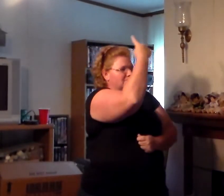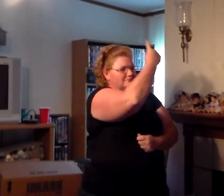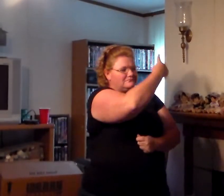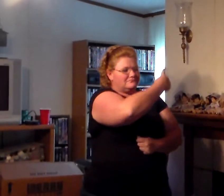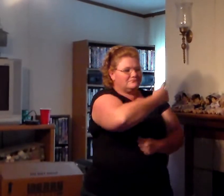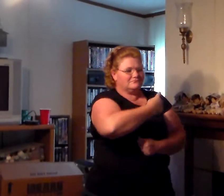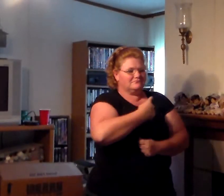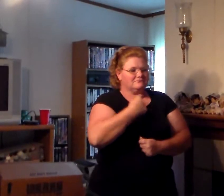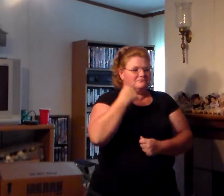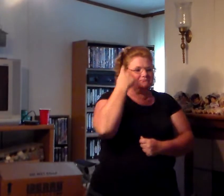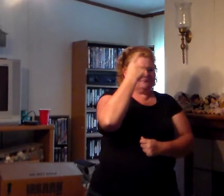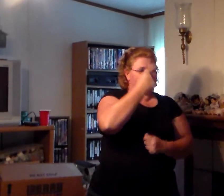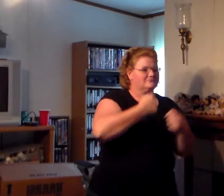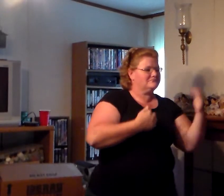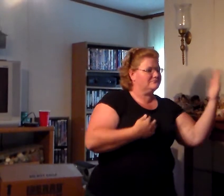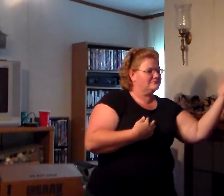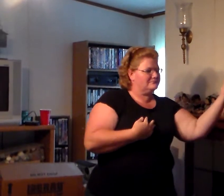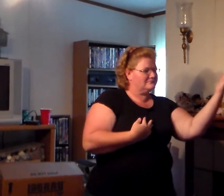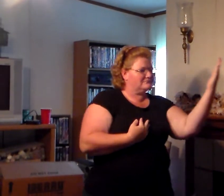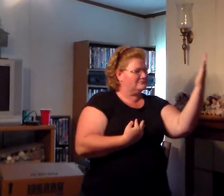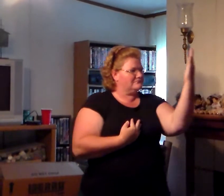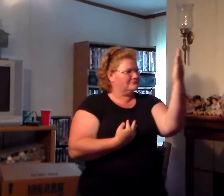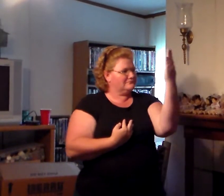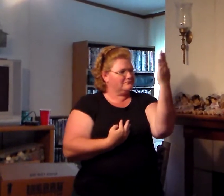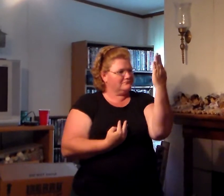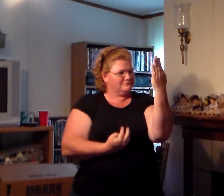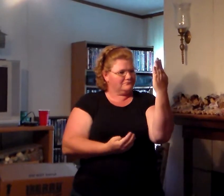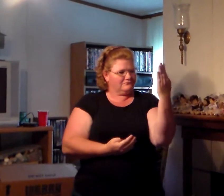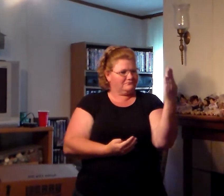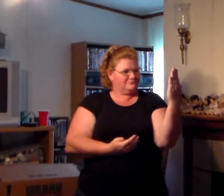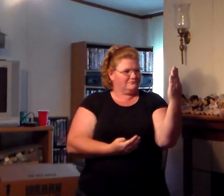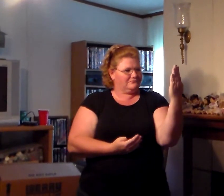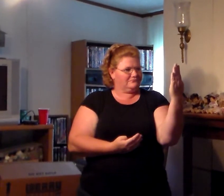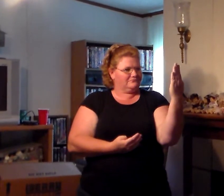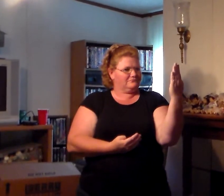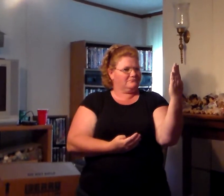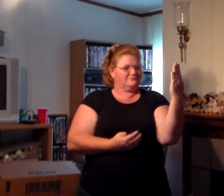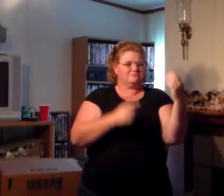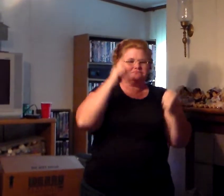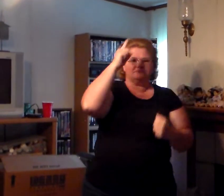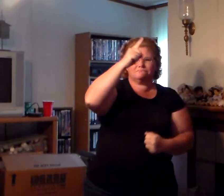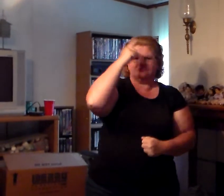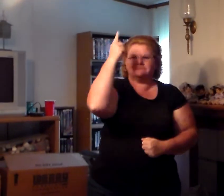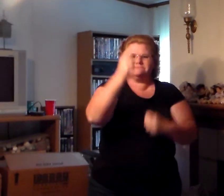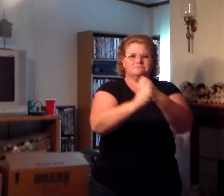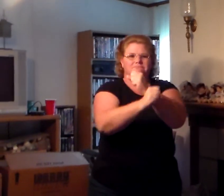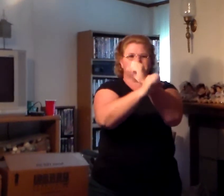is before me I can only imagine